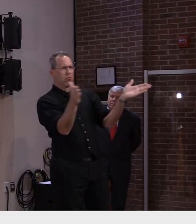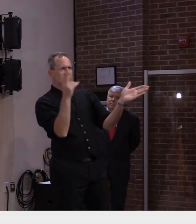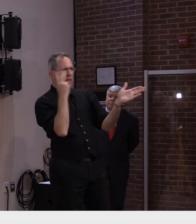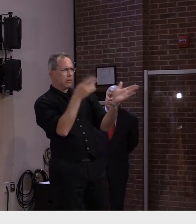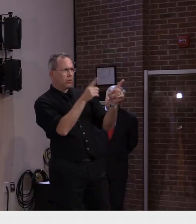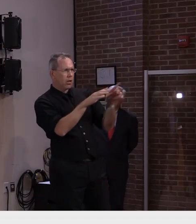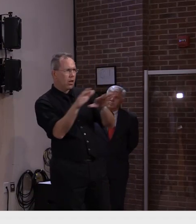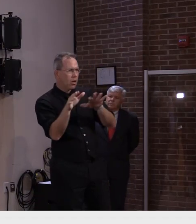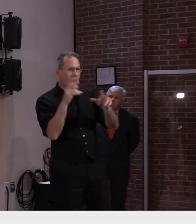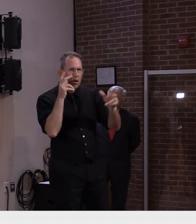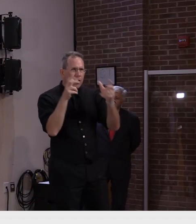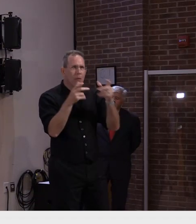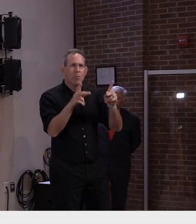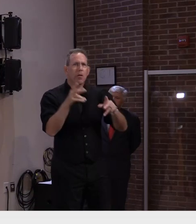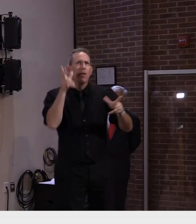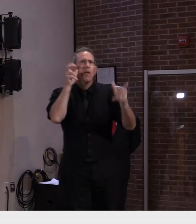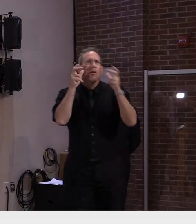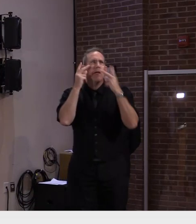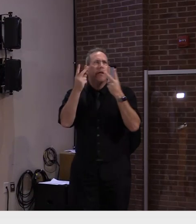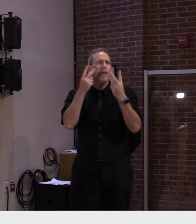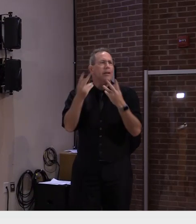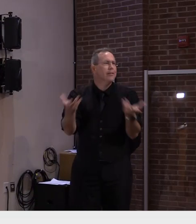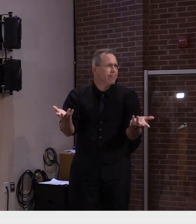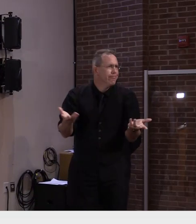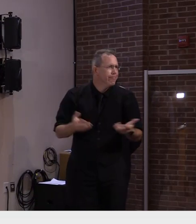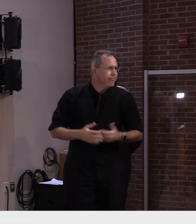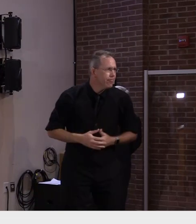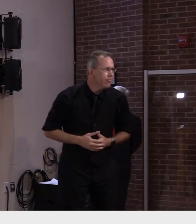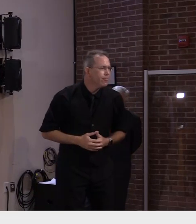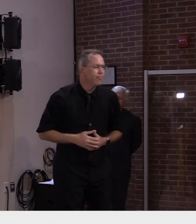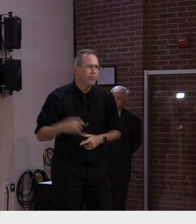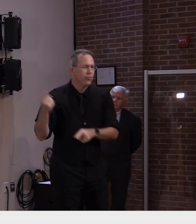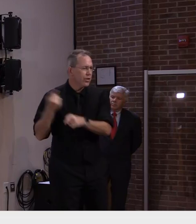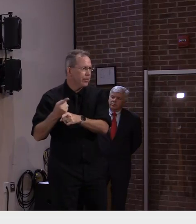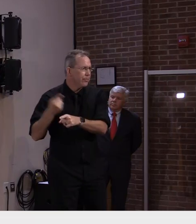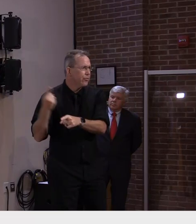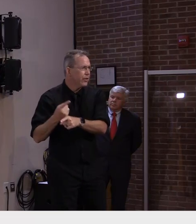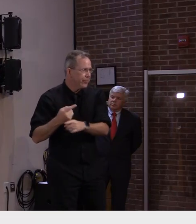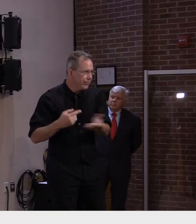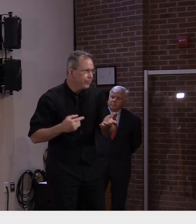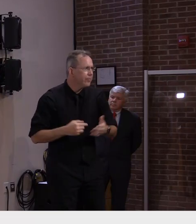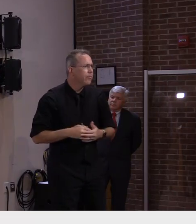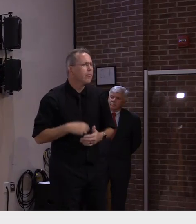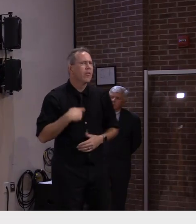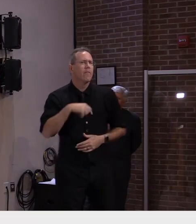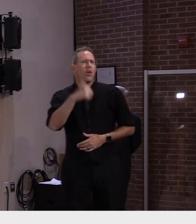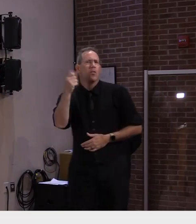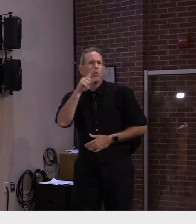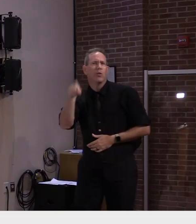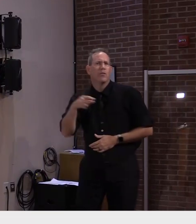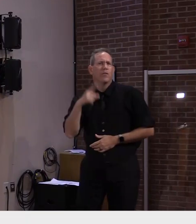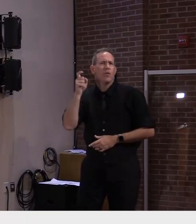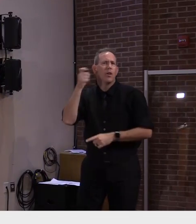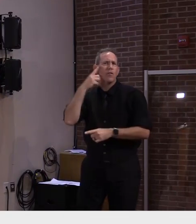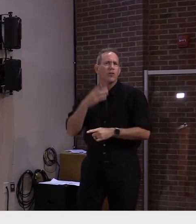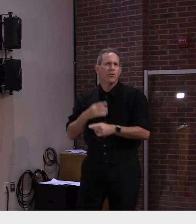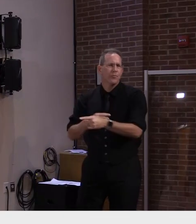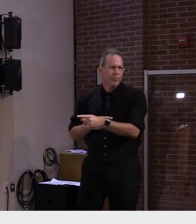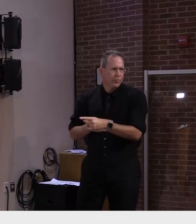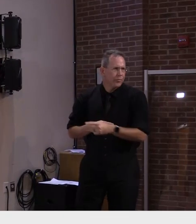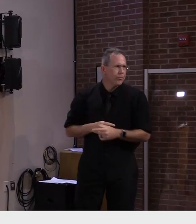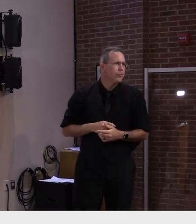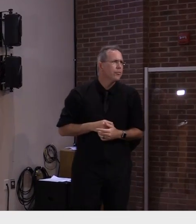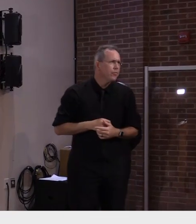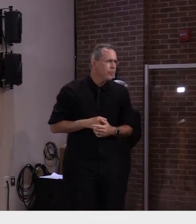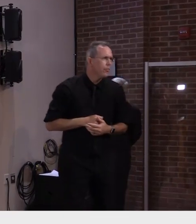to be checking. Yes. One other question. Maybe this is for the governor. And the CDC recommends at this point,